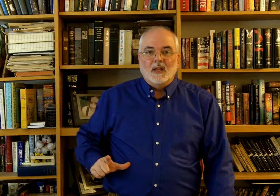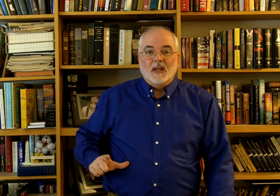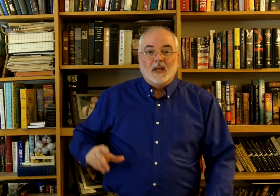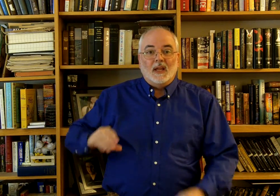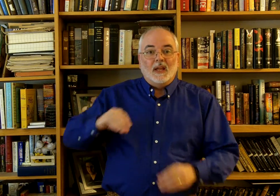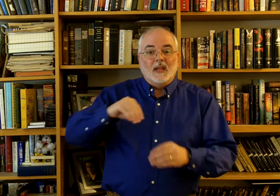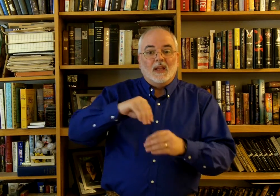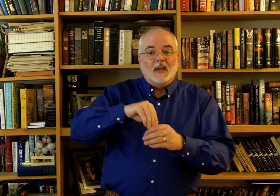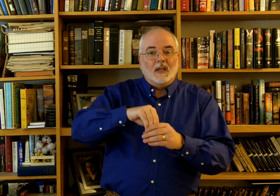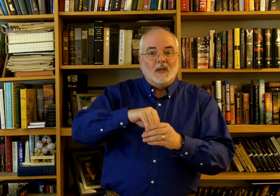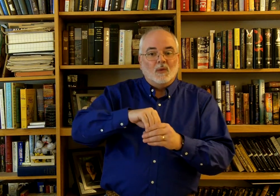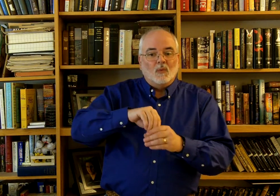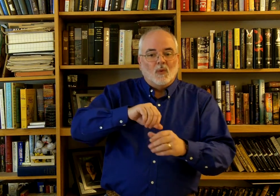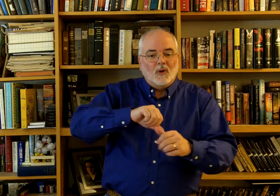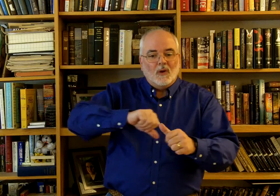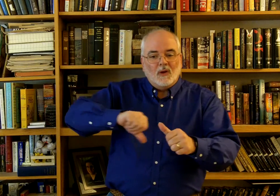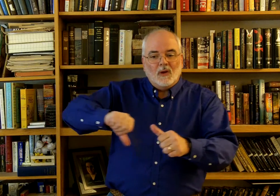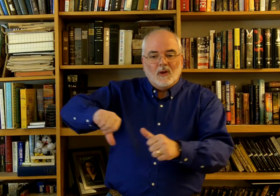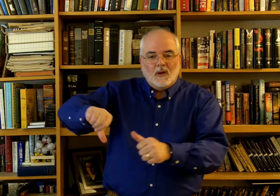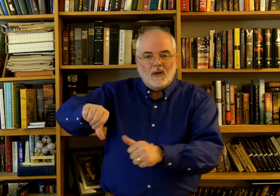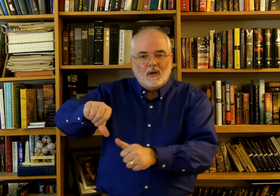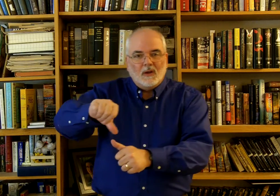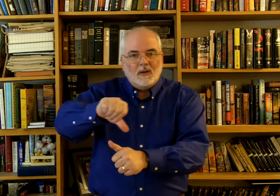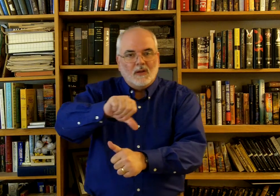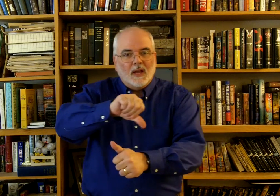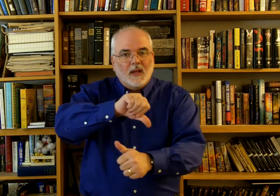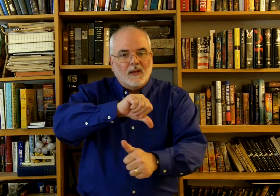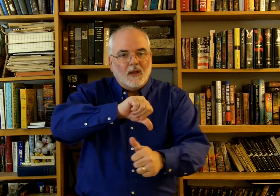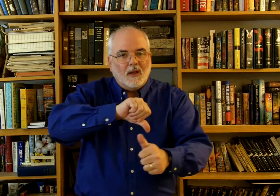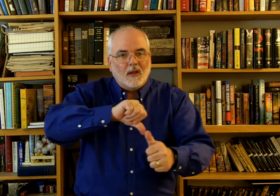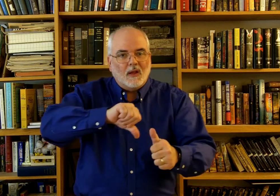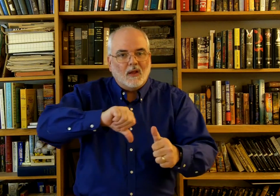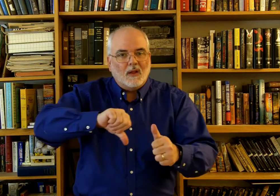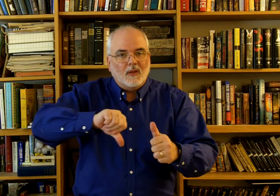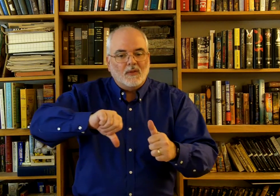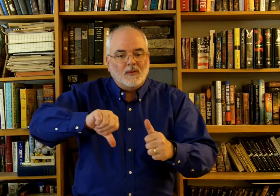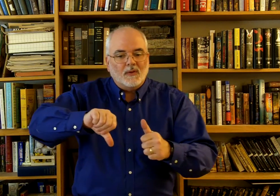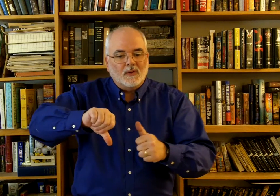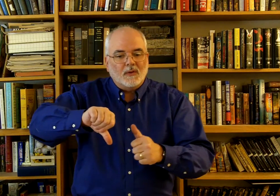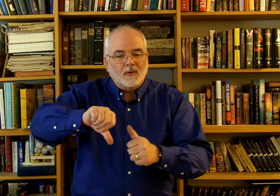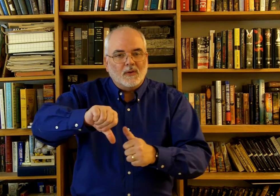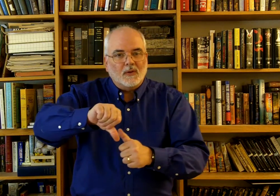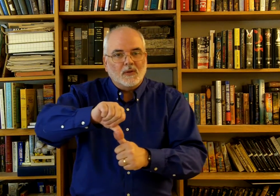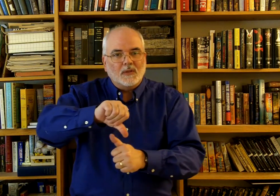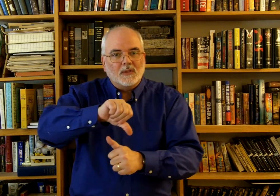In one another's